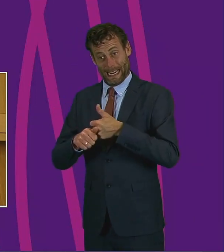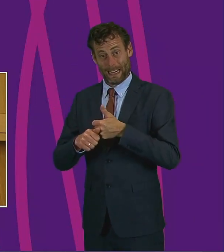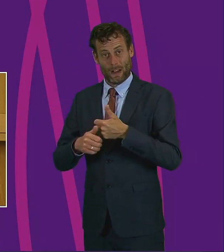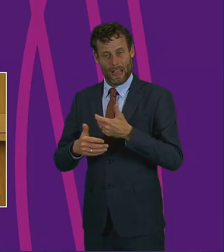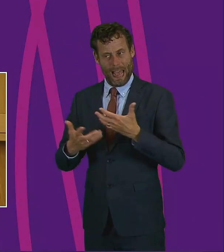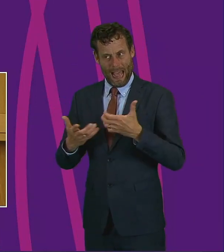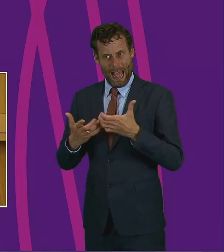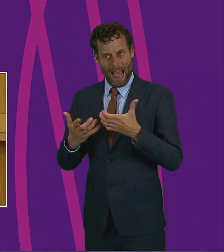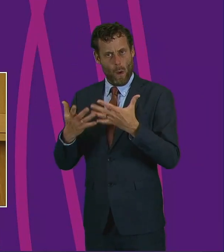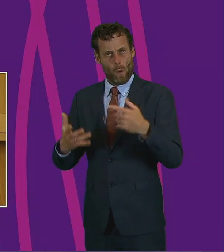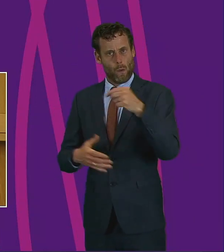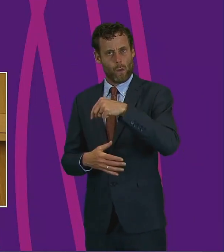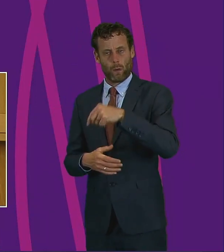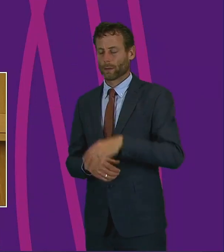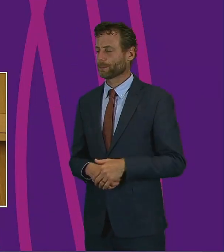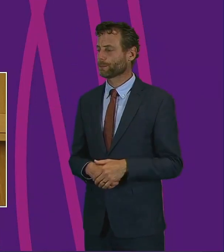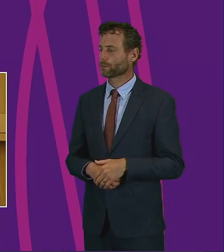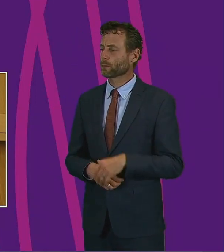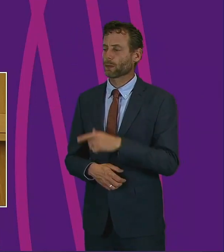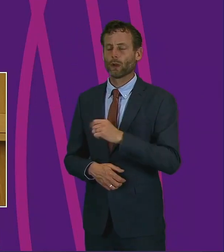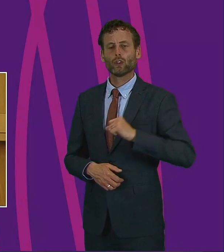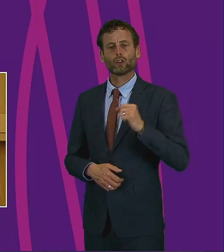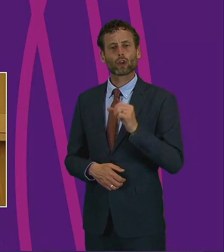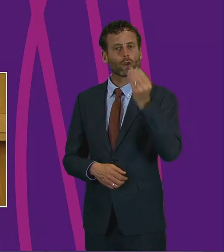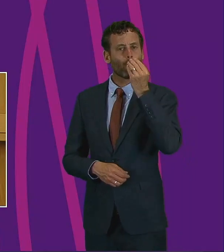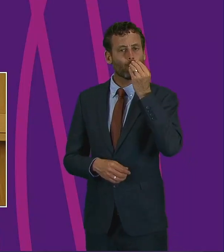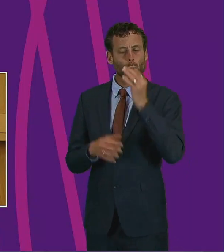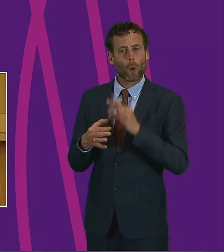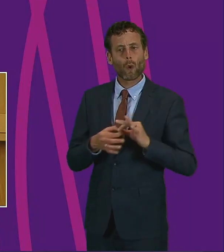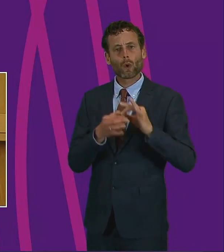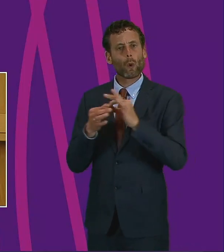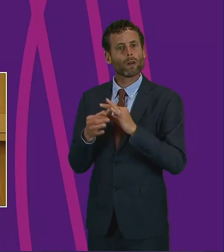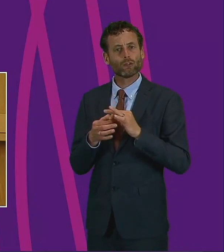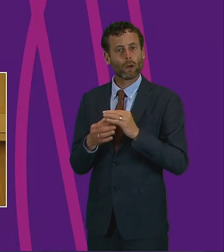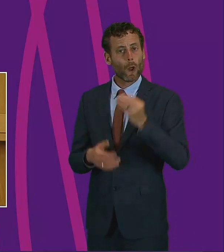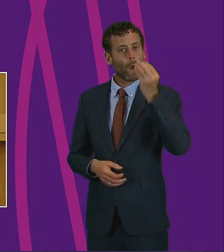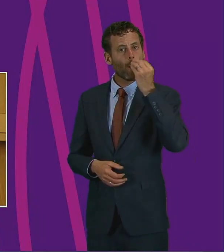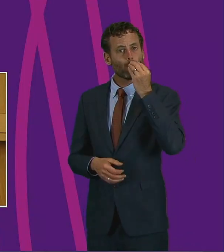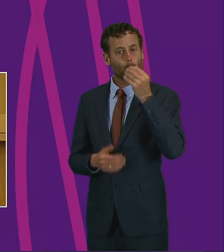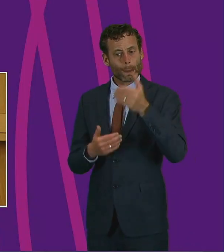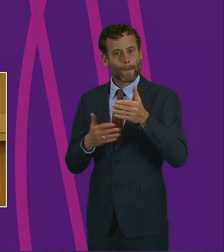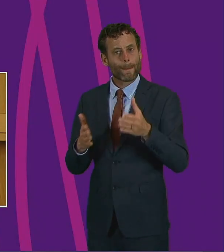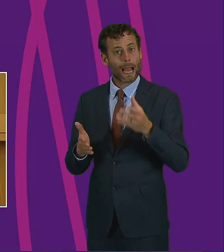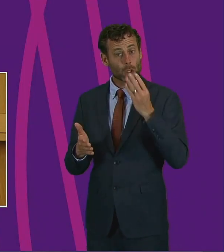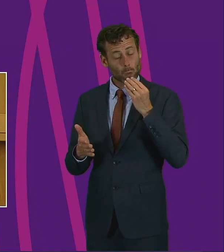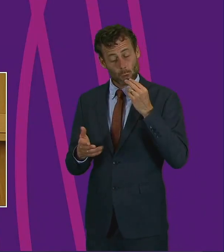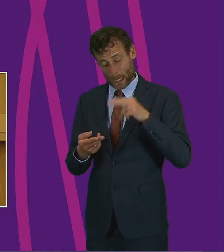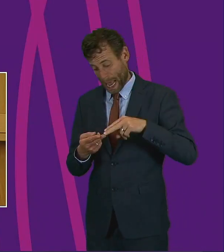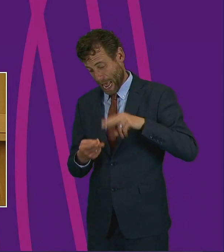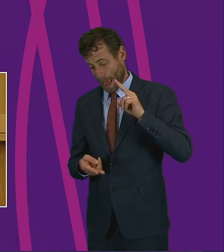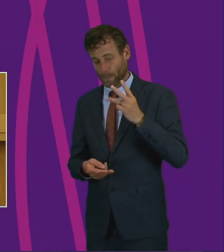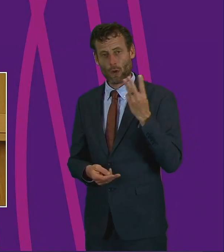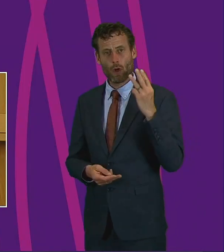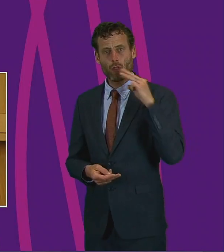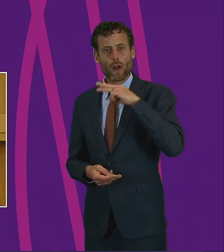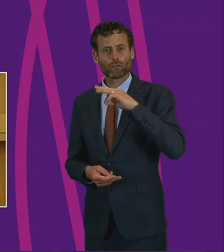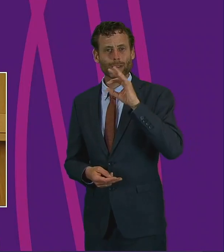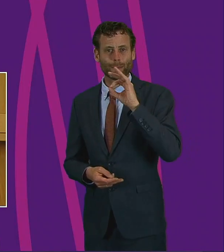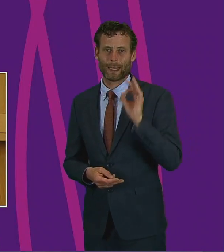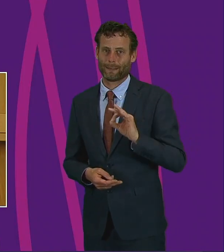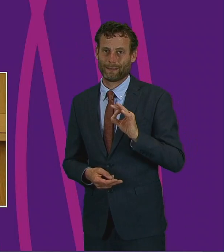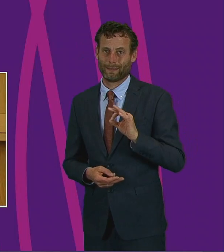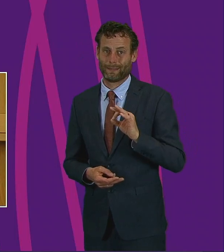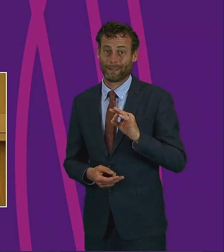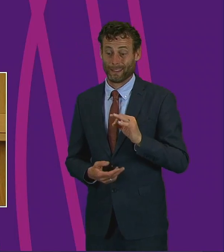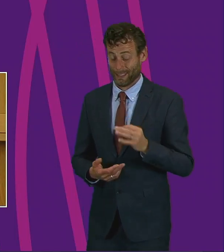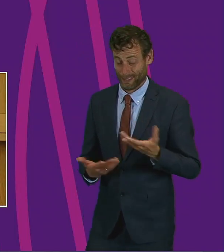this crisis, according to the Scottish Food Coalition, food bank usage has surged by 300%. We are well into this crisis,